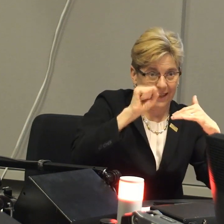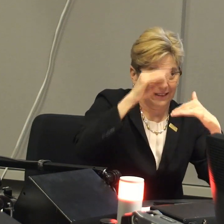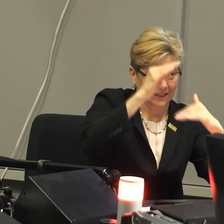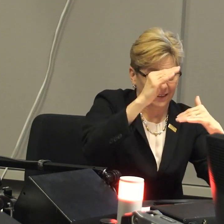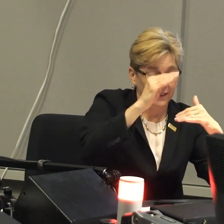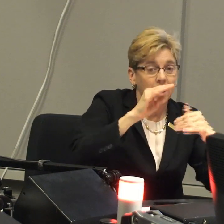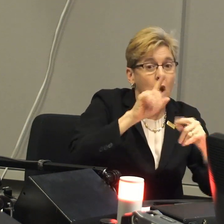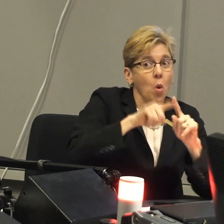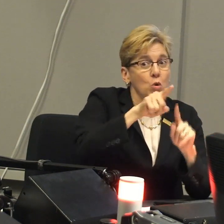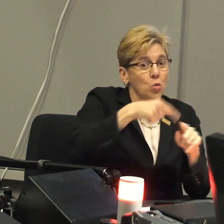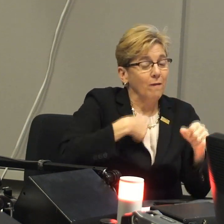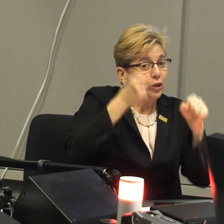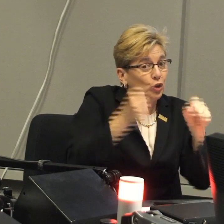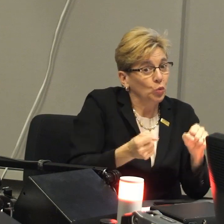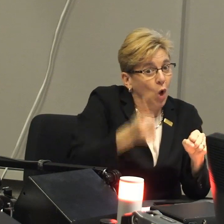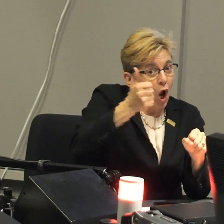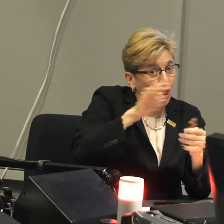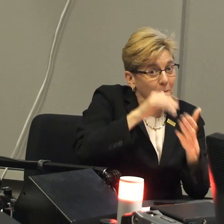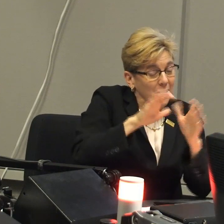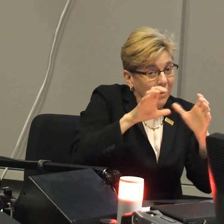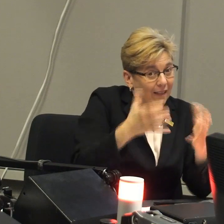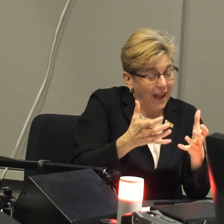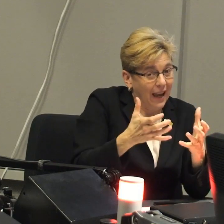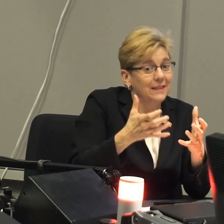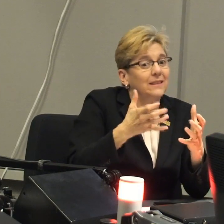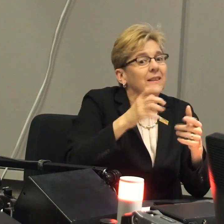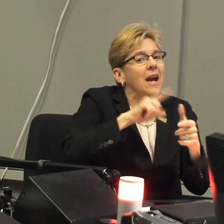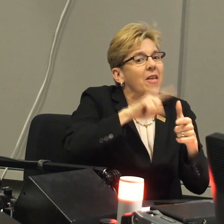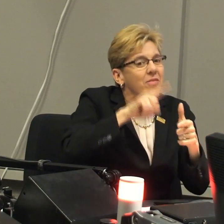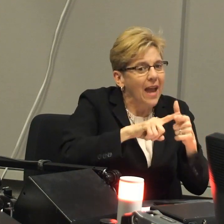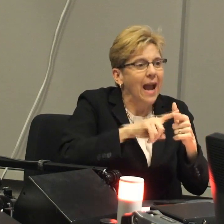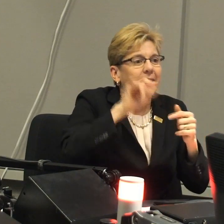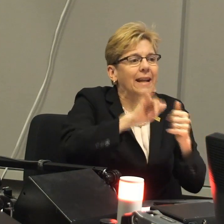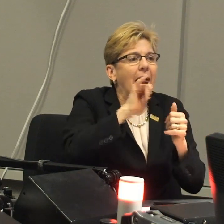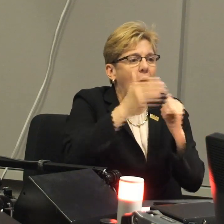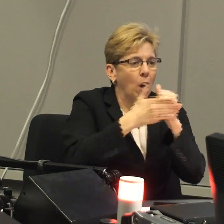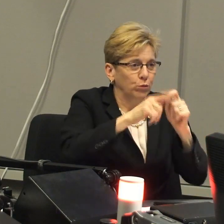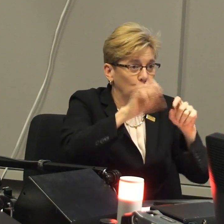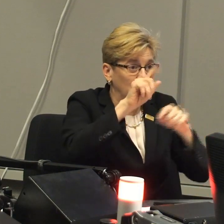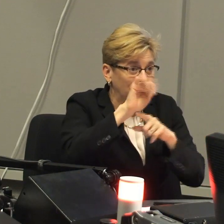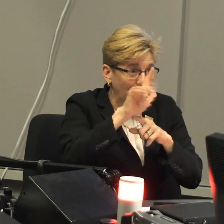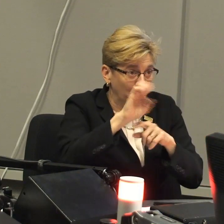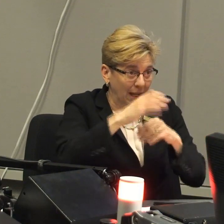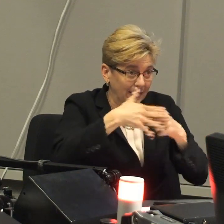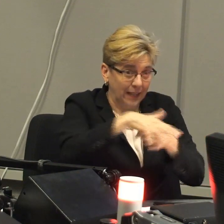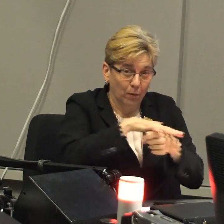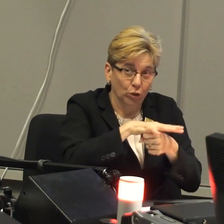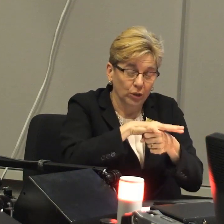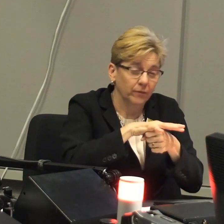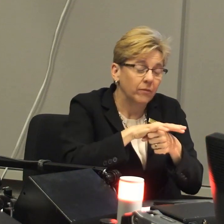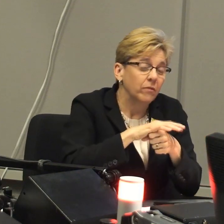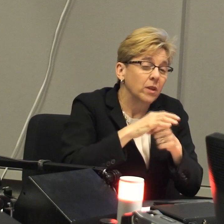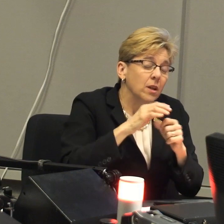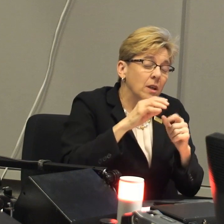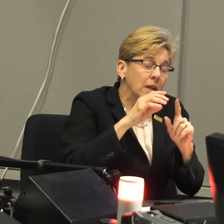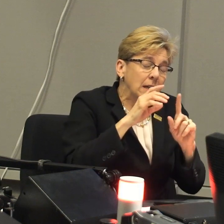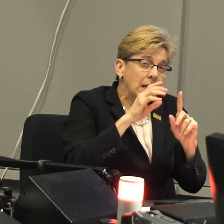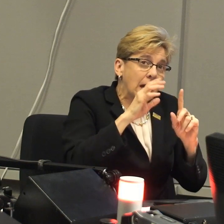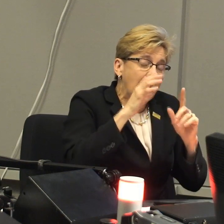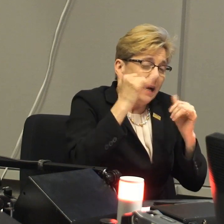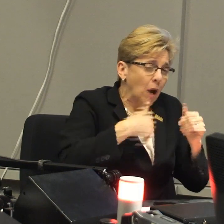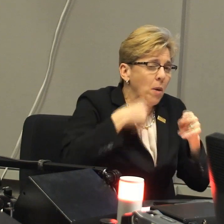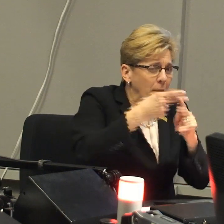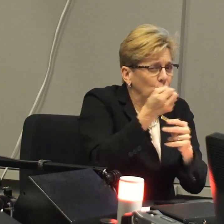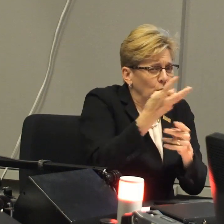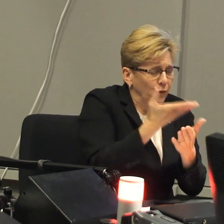but not the middle classes. And so we have a strong, when you have a strong middle class, then that actually can help destabilize the neighborhood.